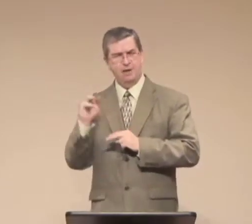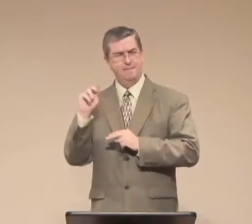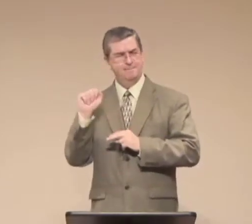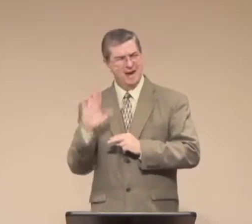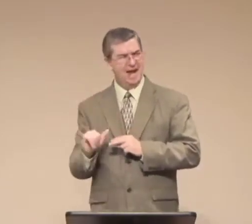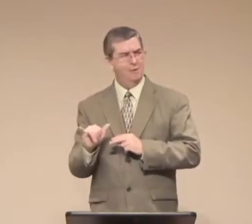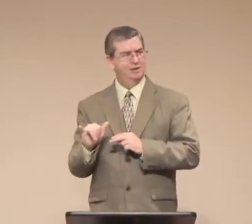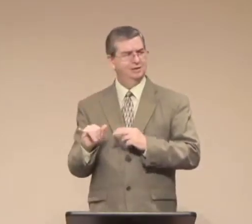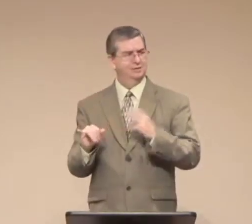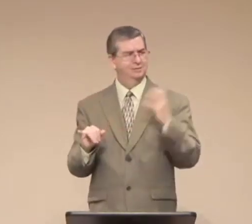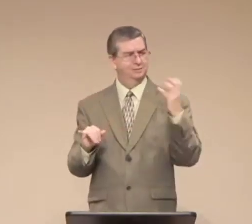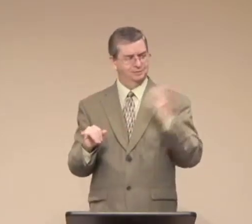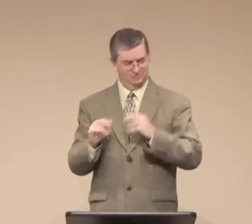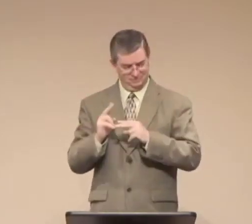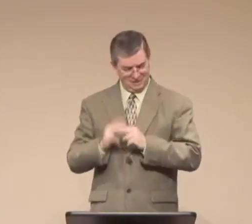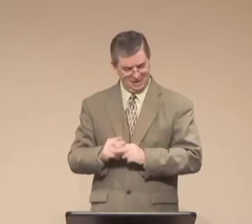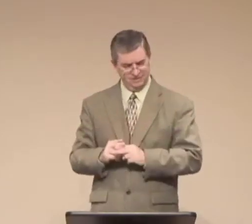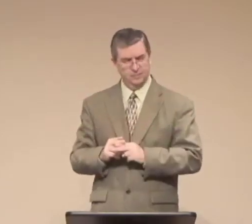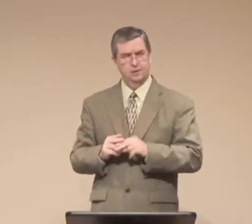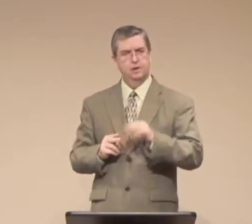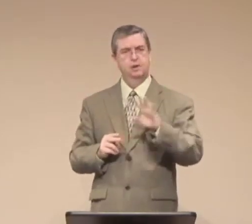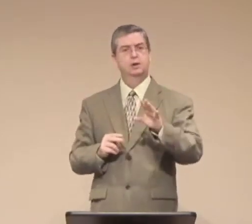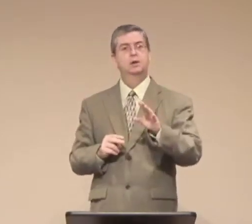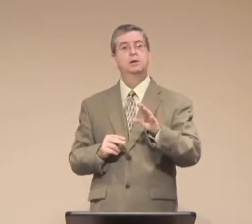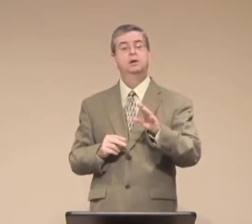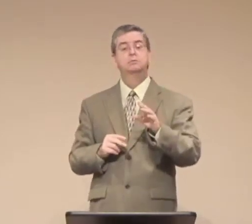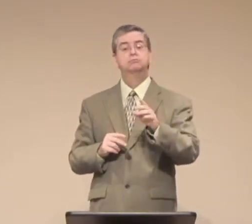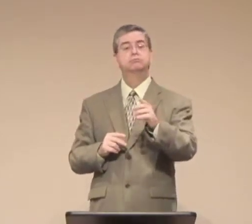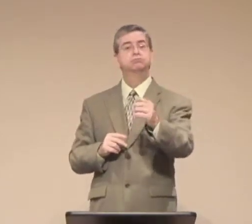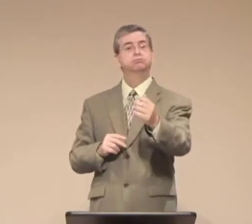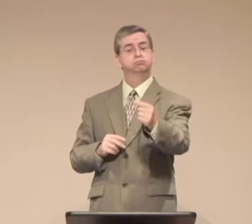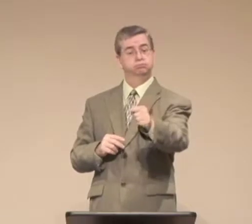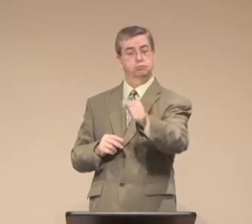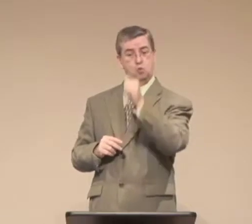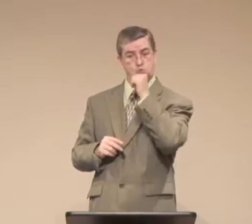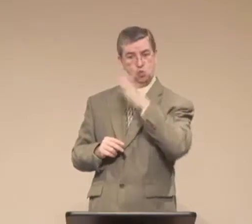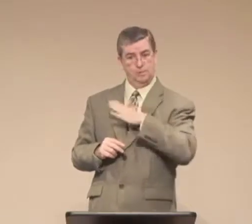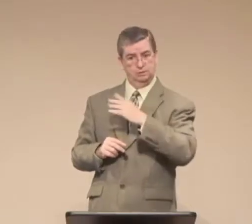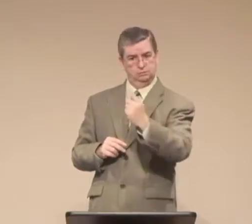So look at all these maveries that are right here by Jesus' side.